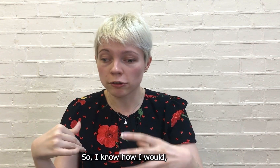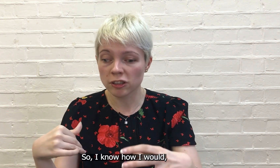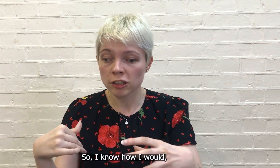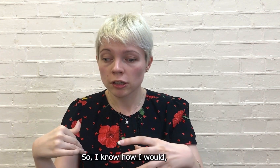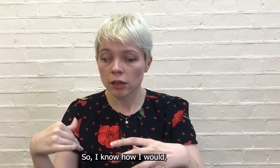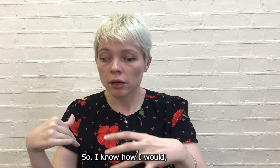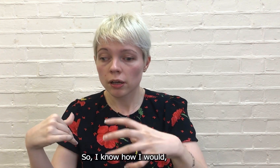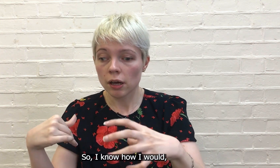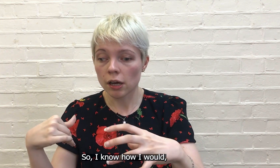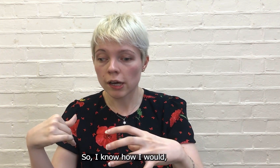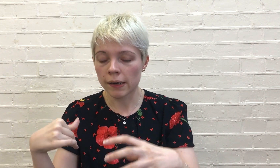would